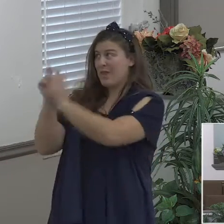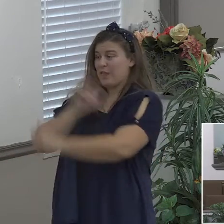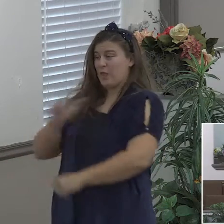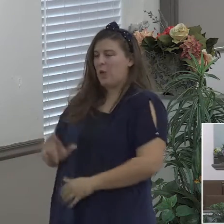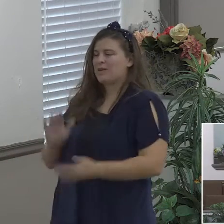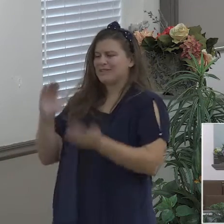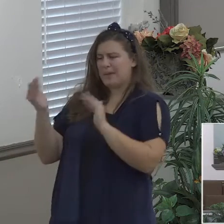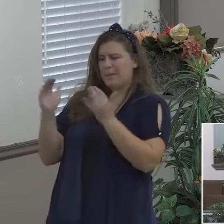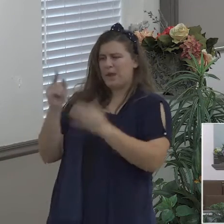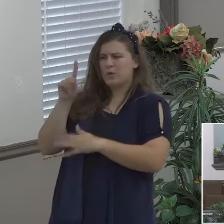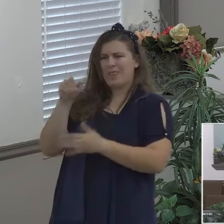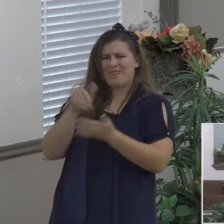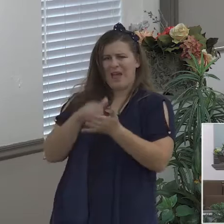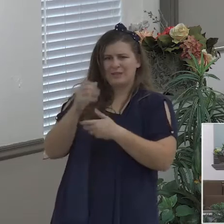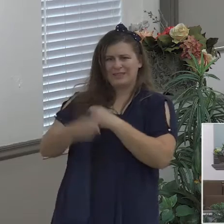even